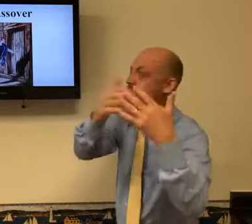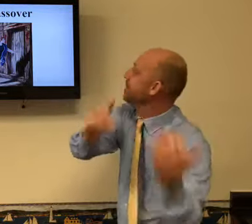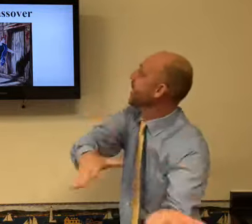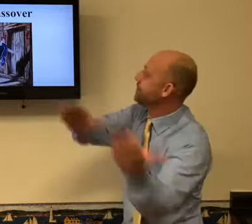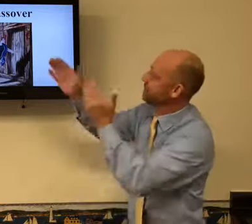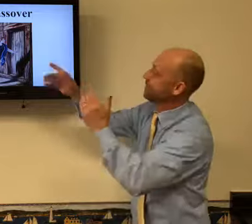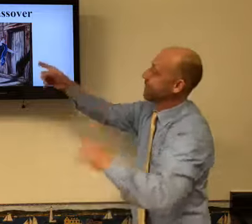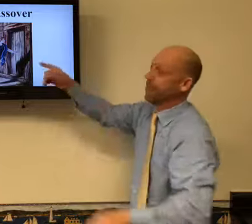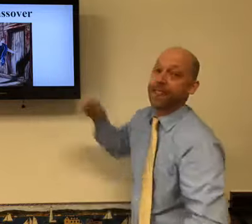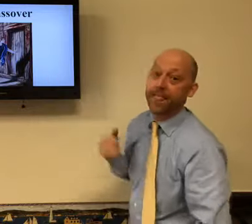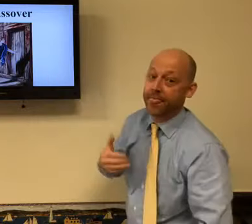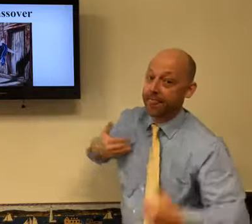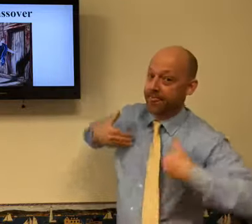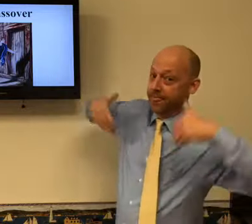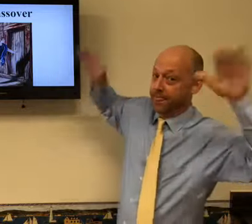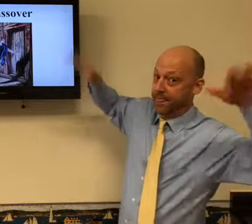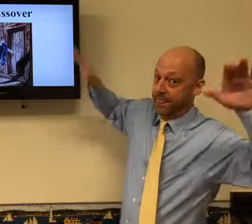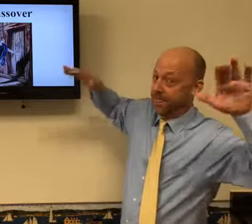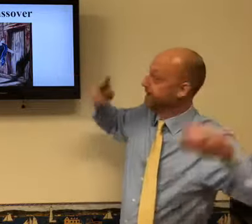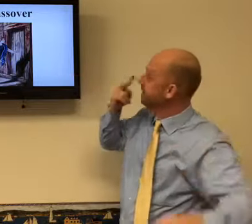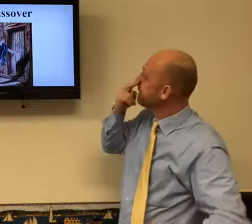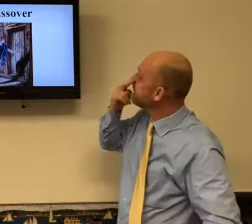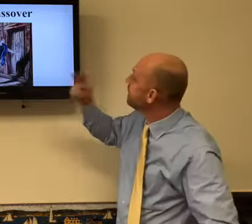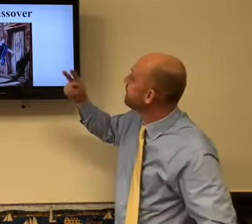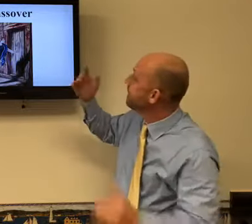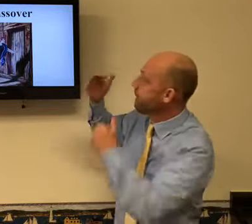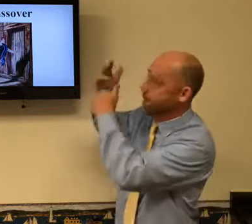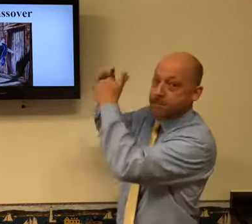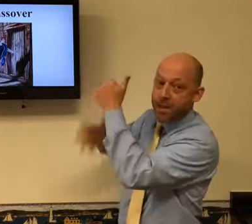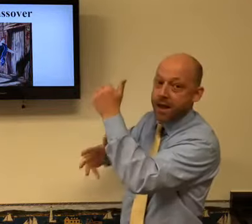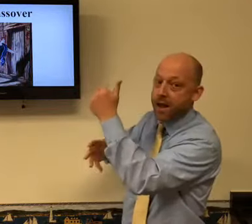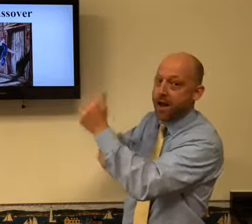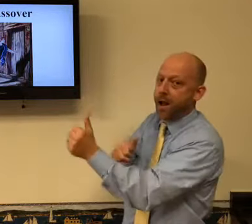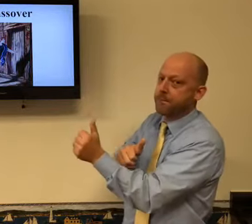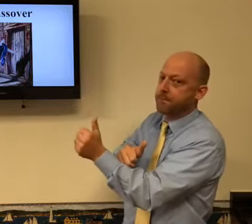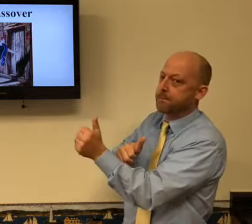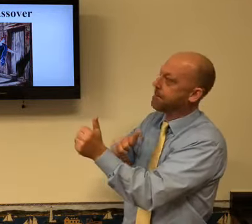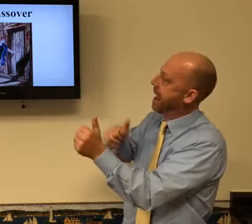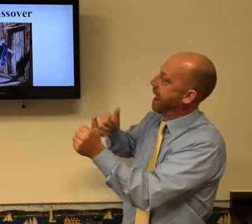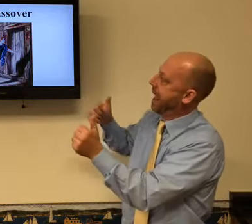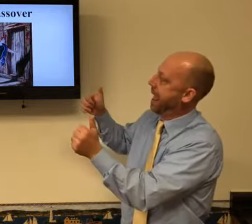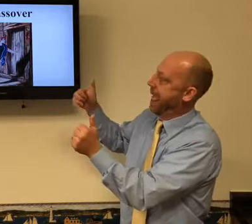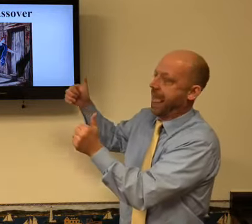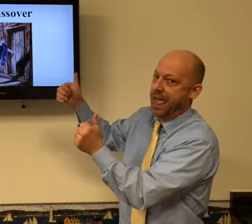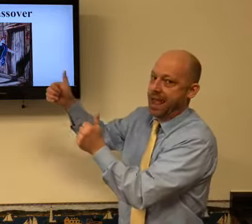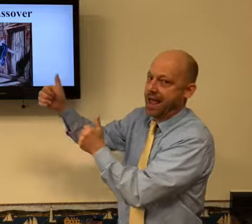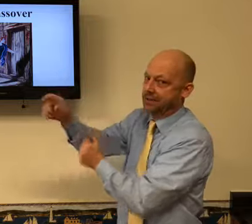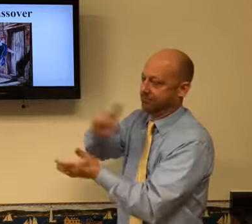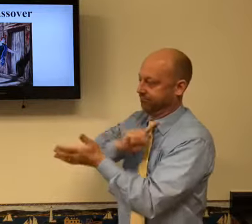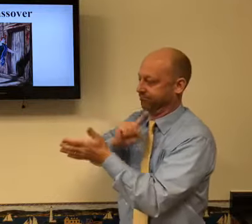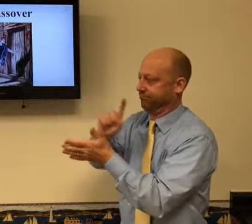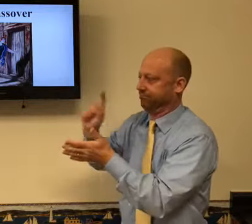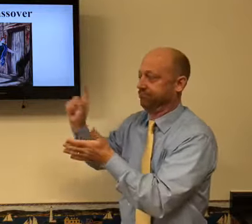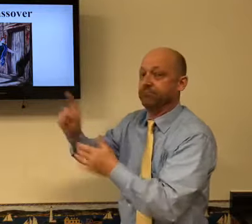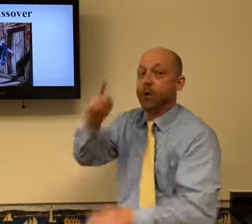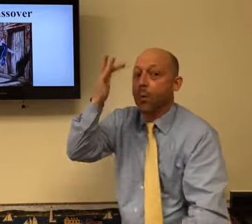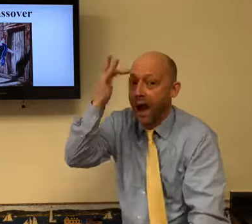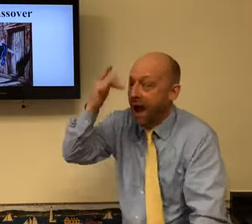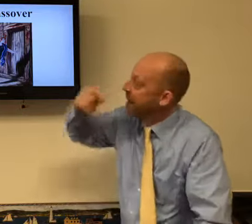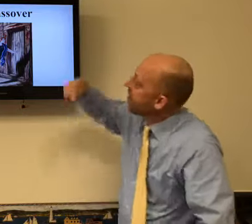and read up on it. Anyway, back to this. The angel, he came that night, and if he saw a doorpost with the